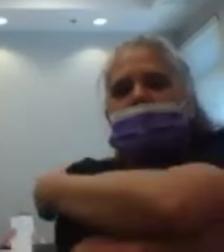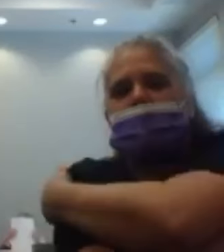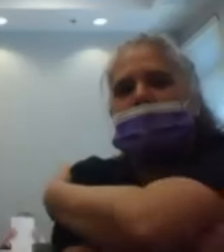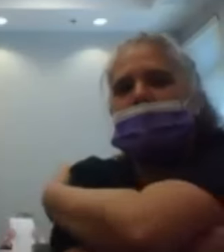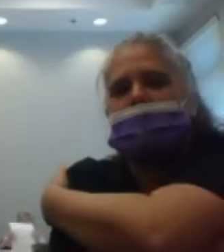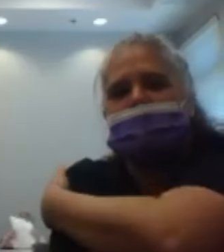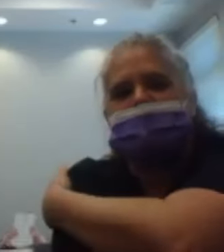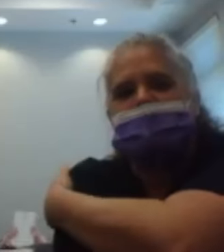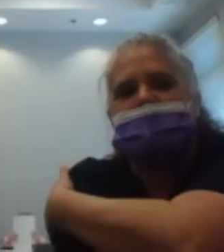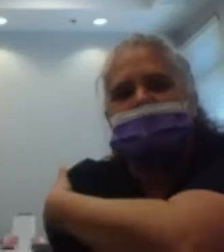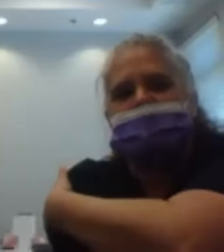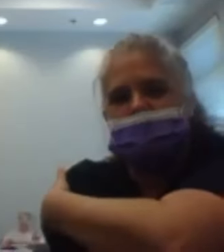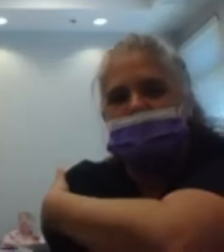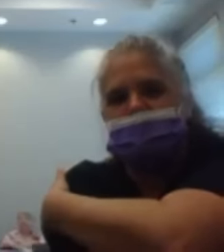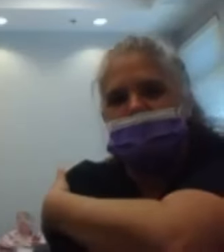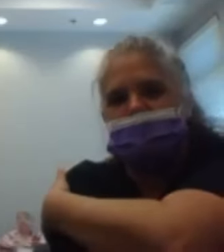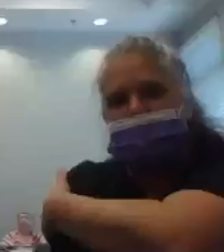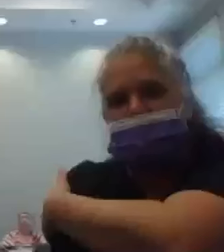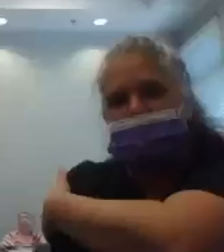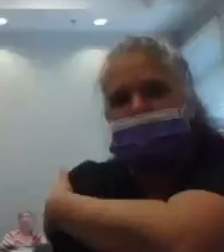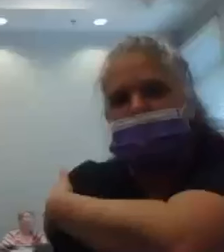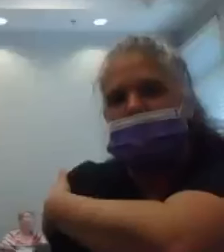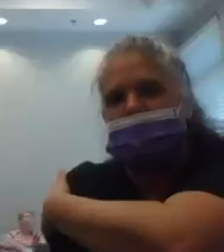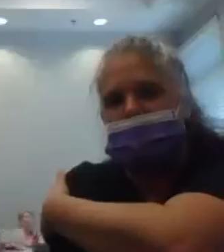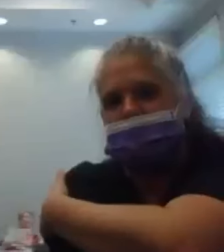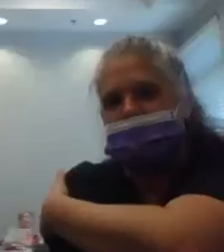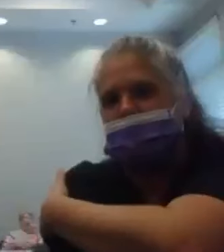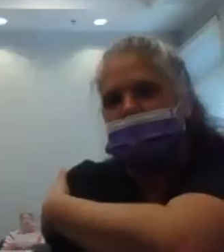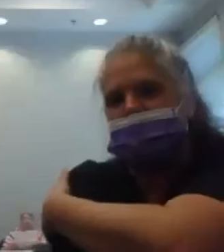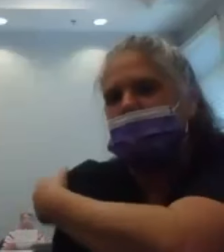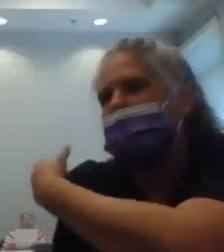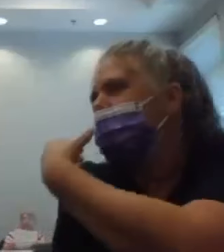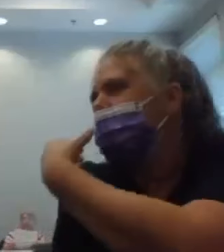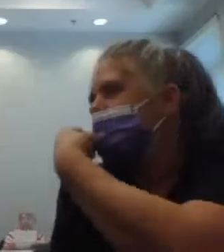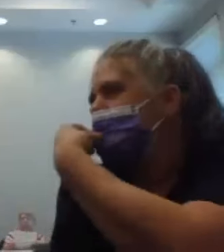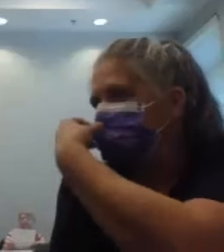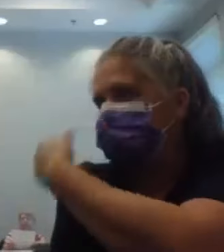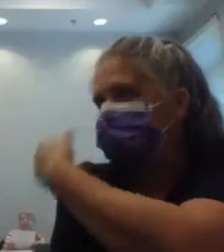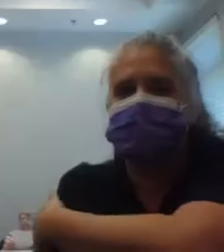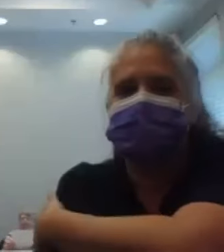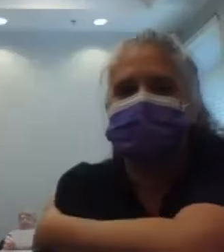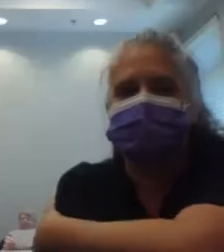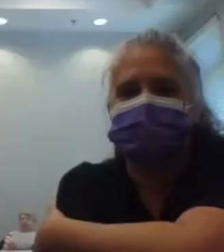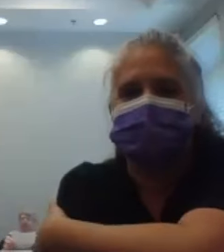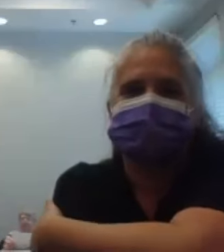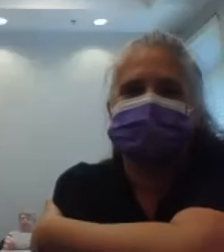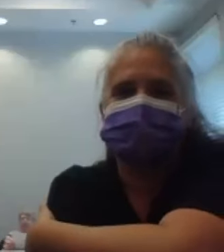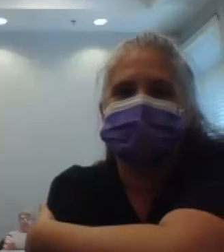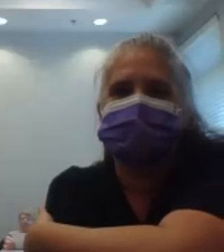1, 2, 3, 4, 5, 6,